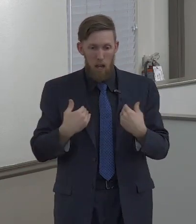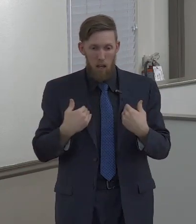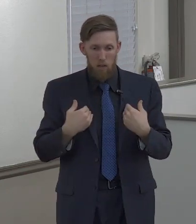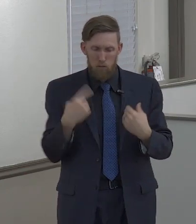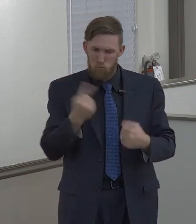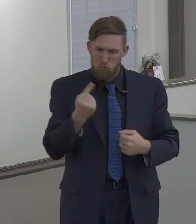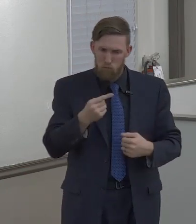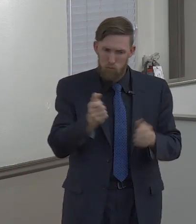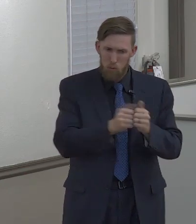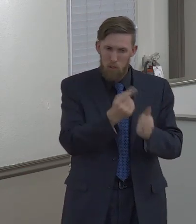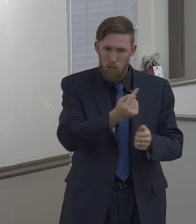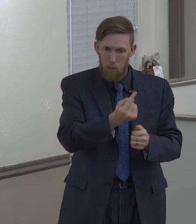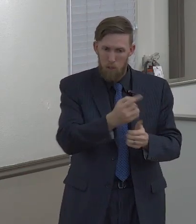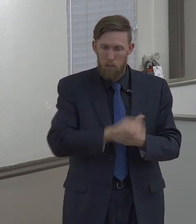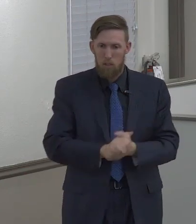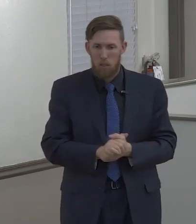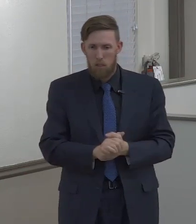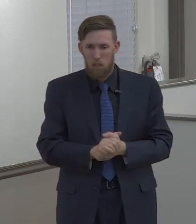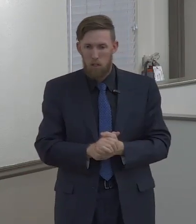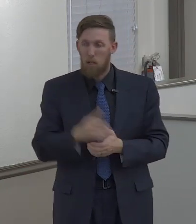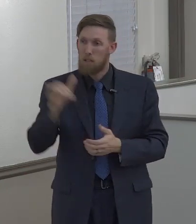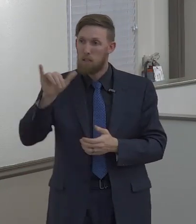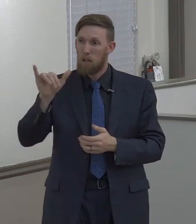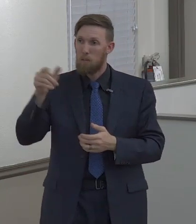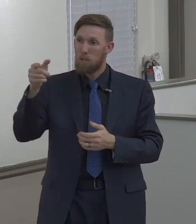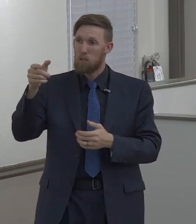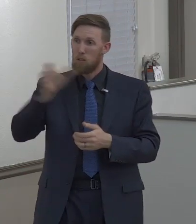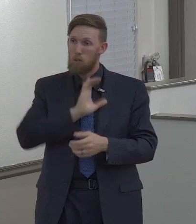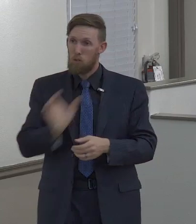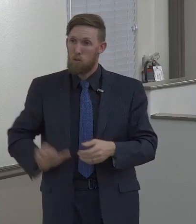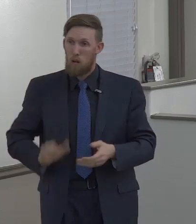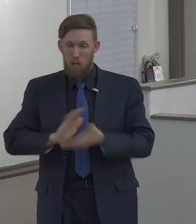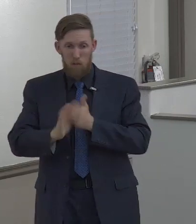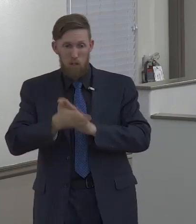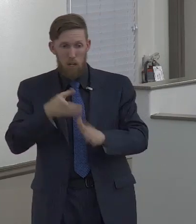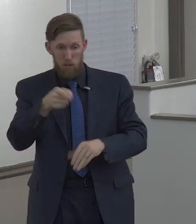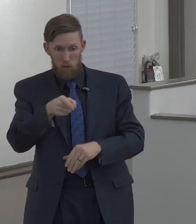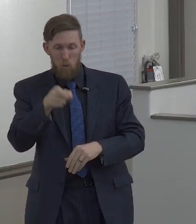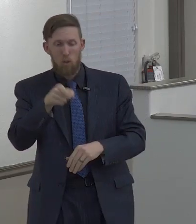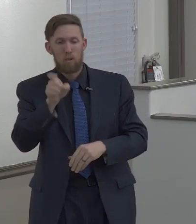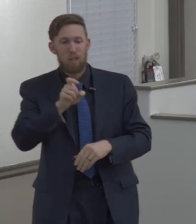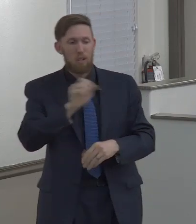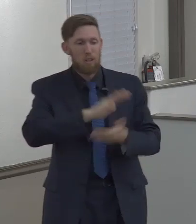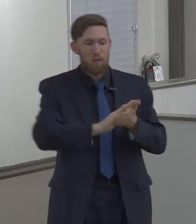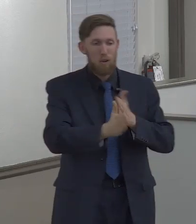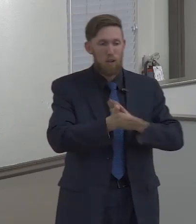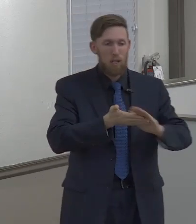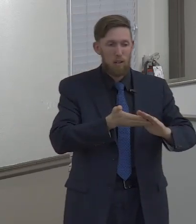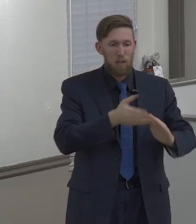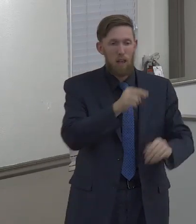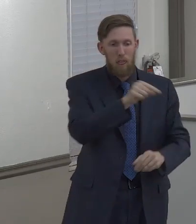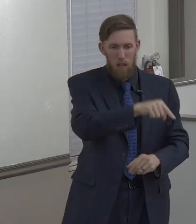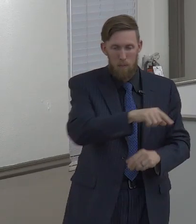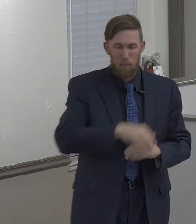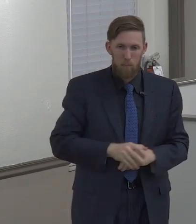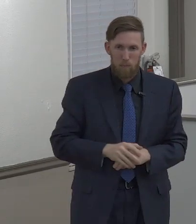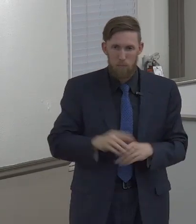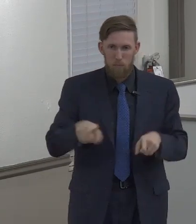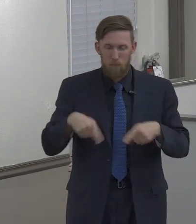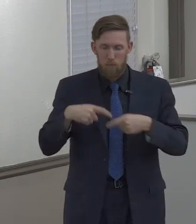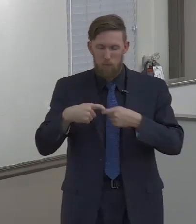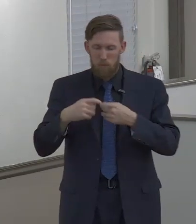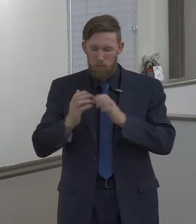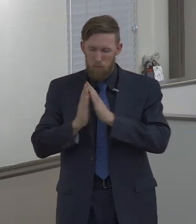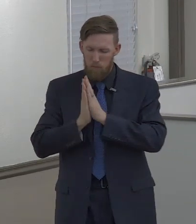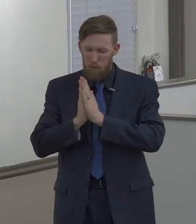hath a quarrel against any, even as Christ forgave you, so also do ye. Father, we